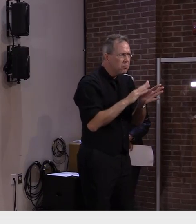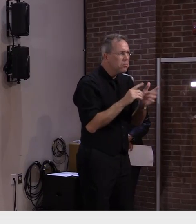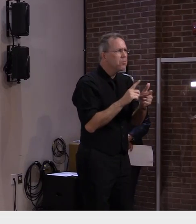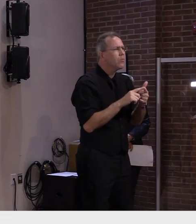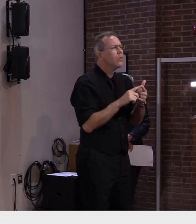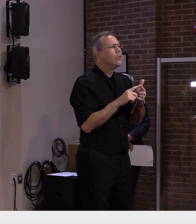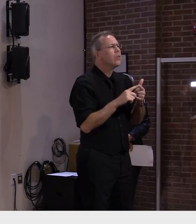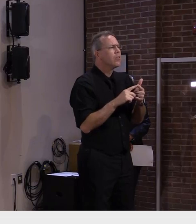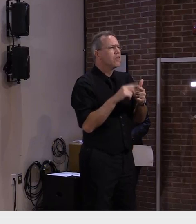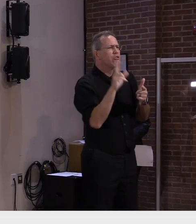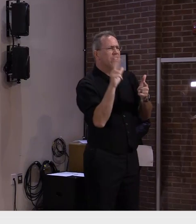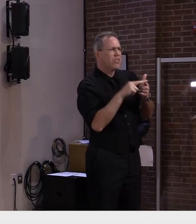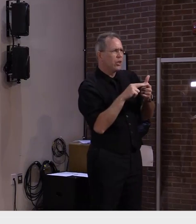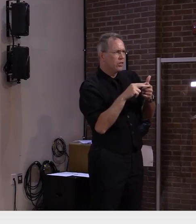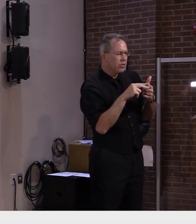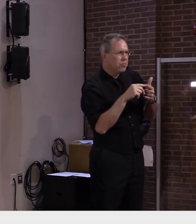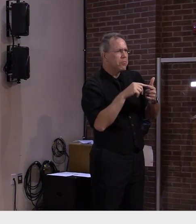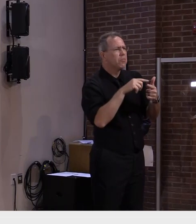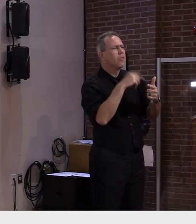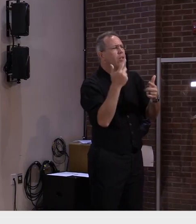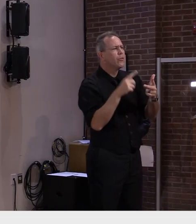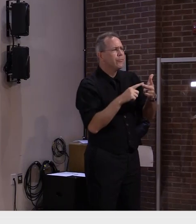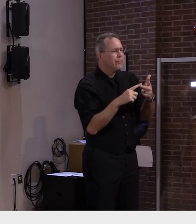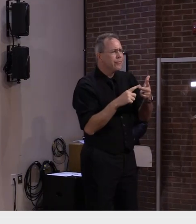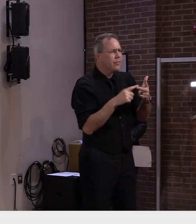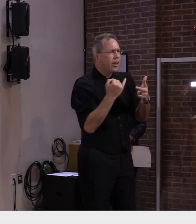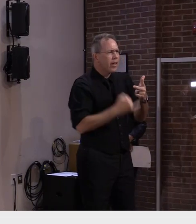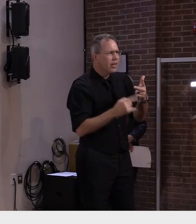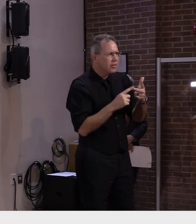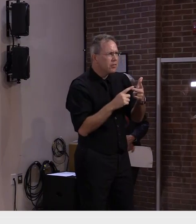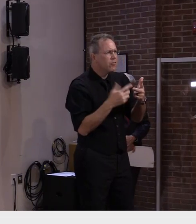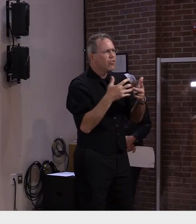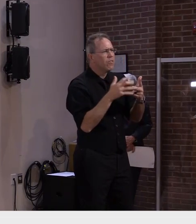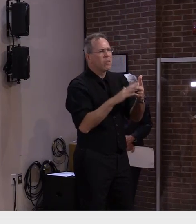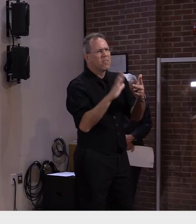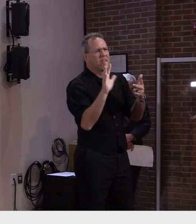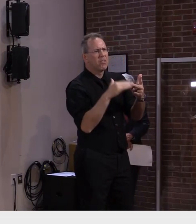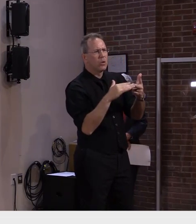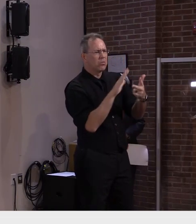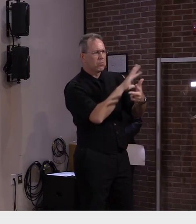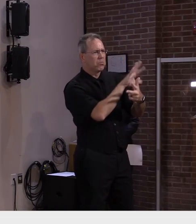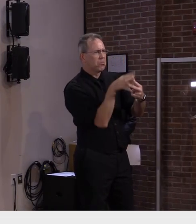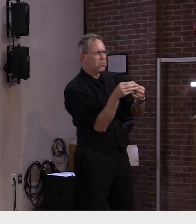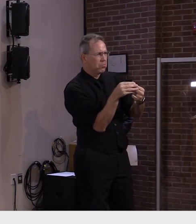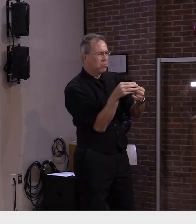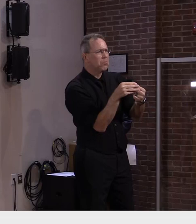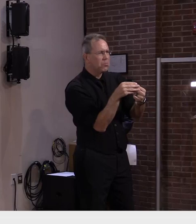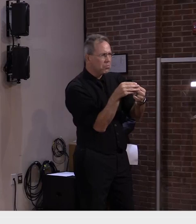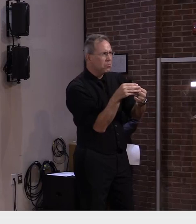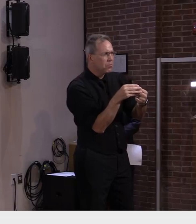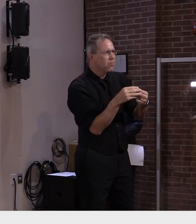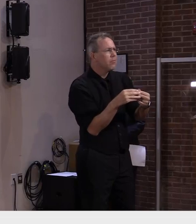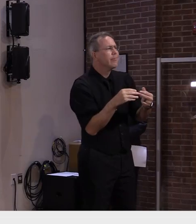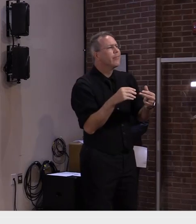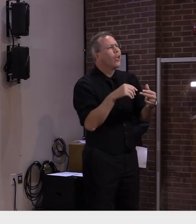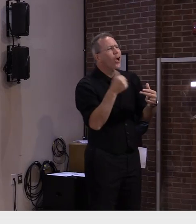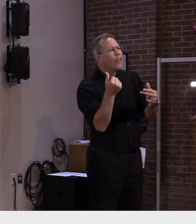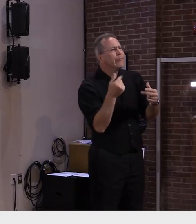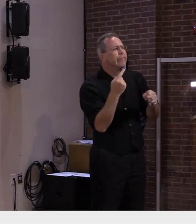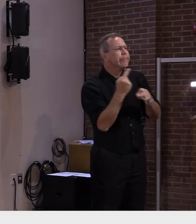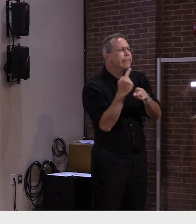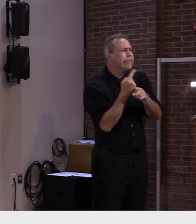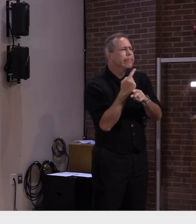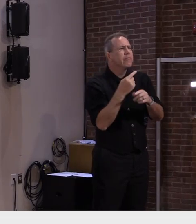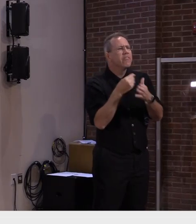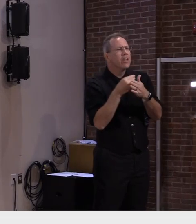filing in the PEUC program and roughly five thousand three hundred individuals were filing in the regular state UI